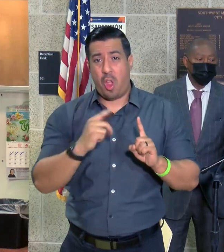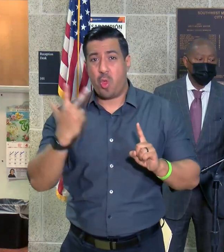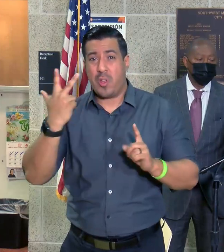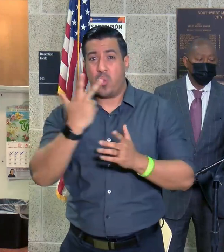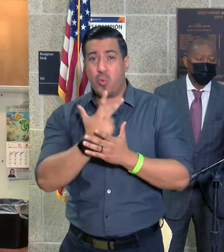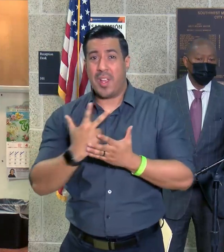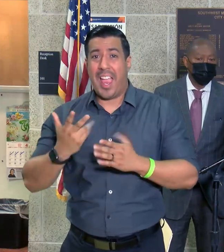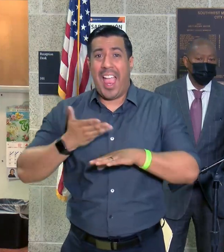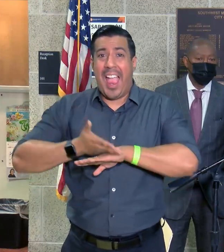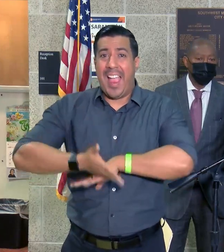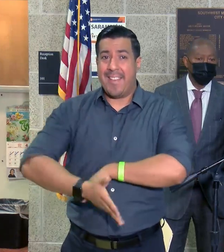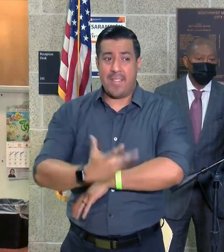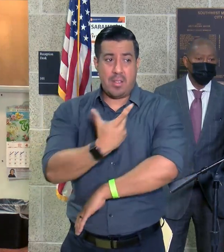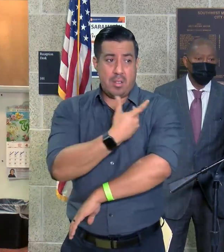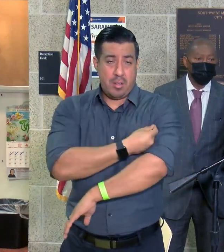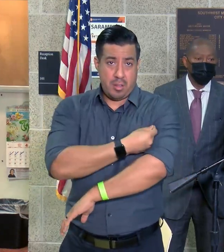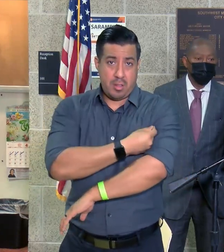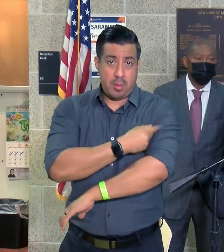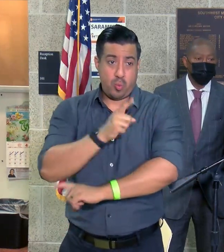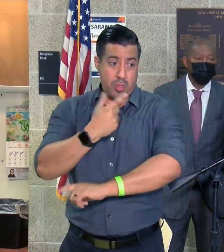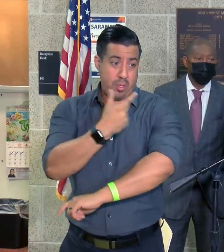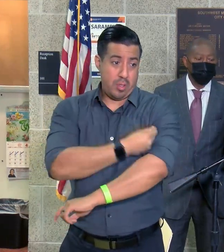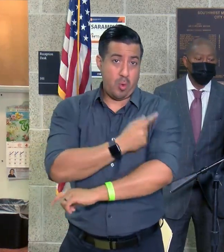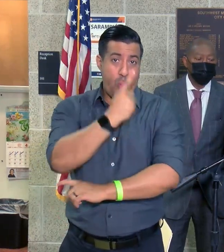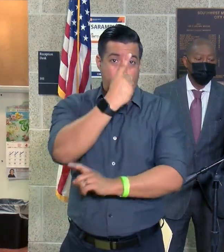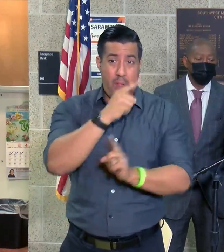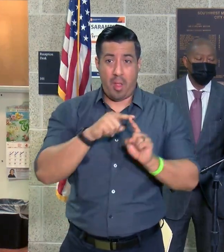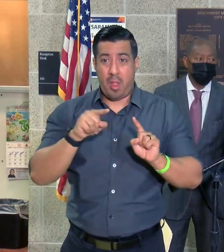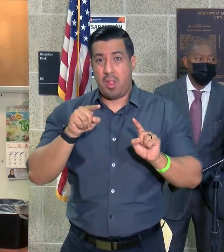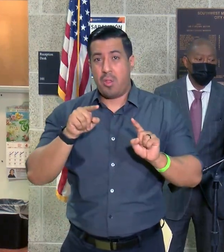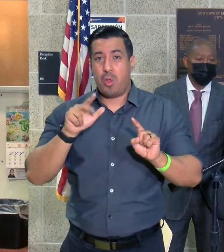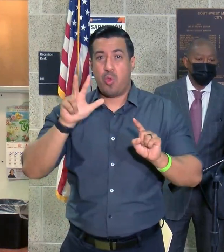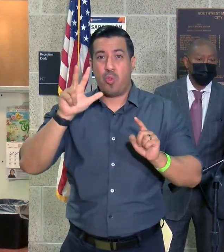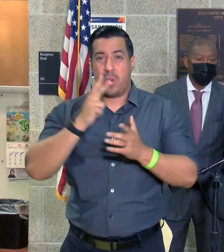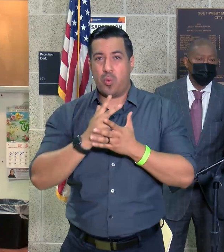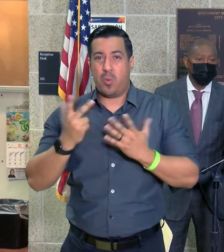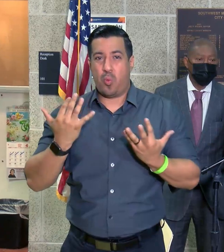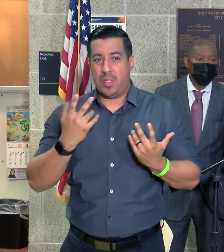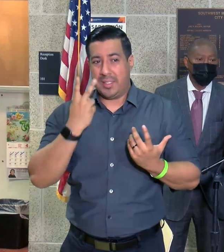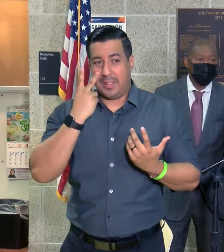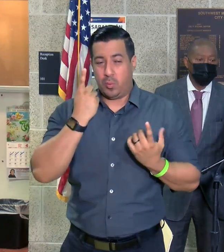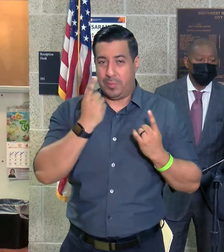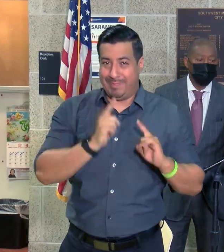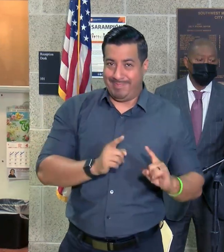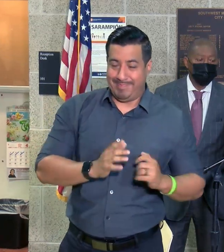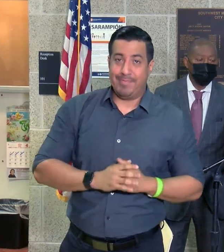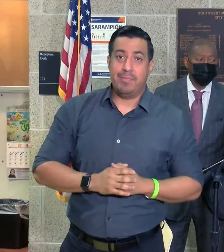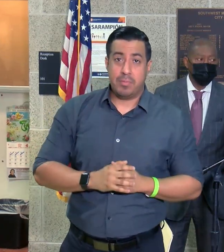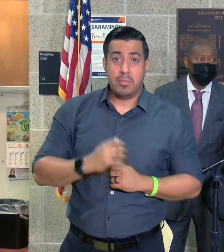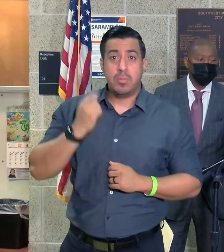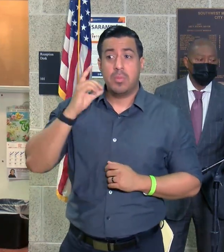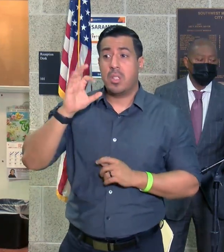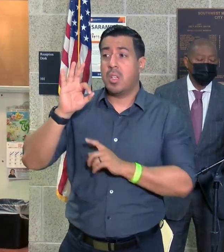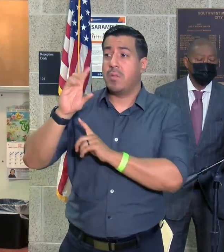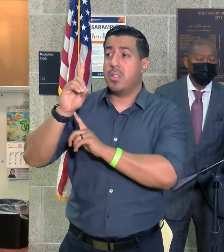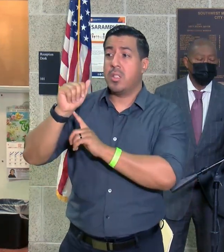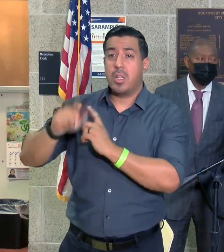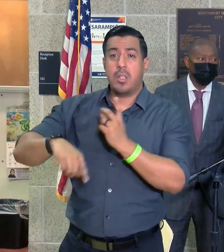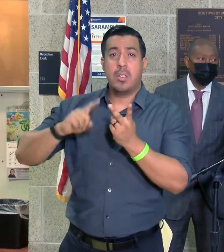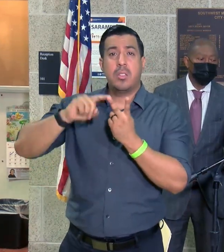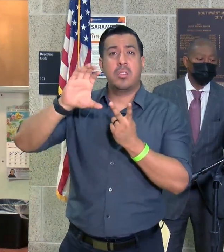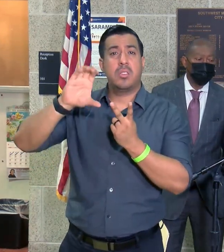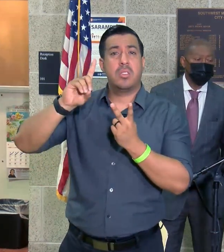after the vaccine was given. And the cases that have the FDA and the CDC